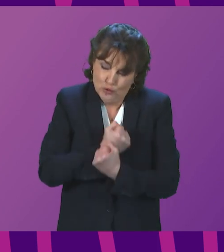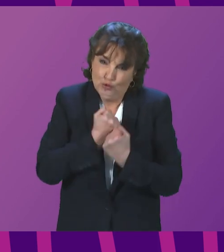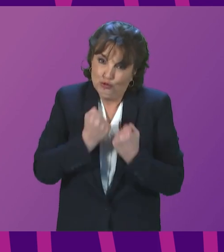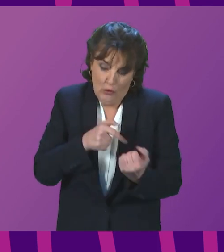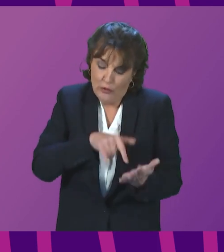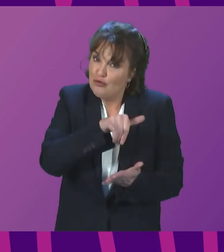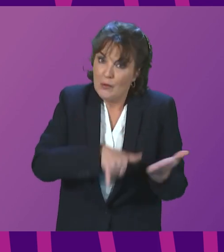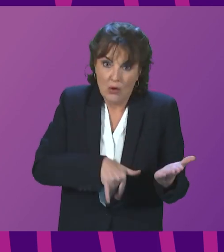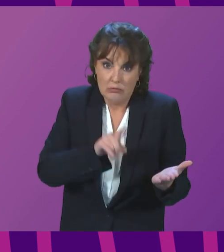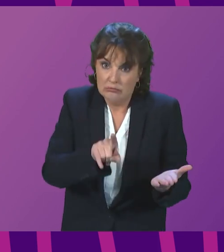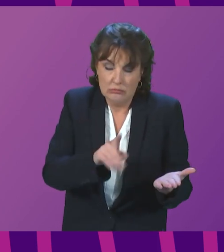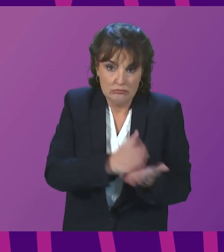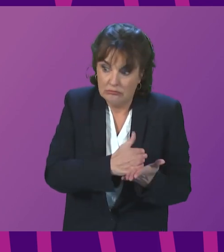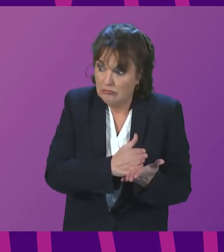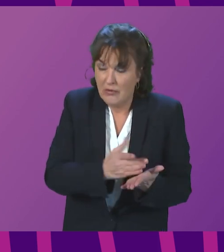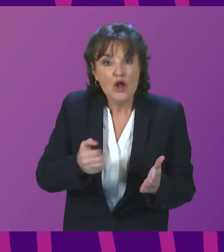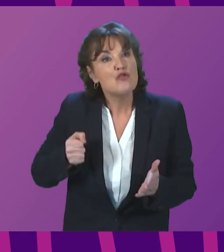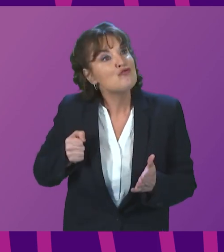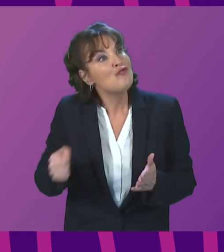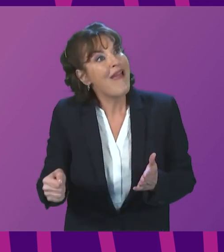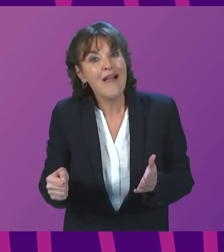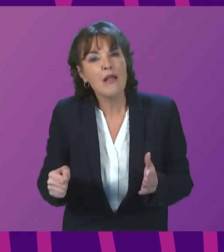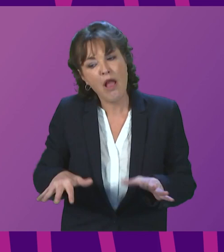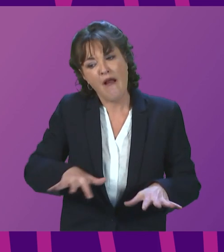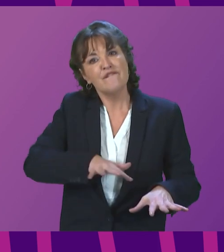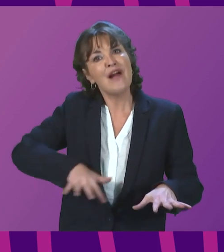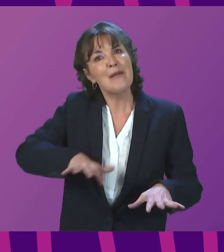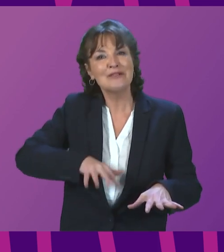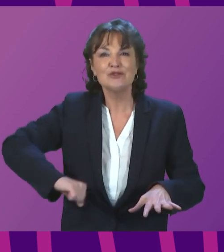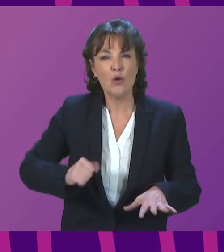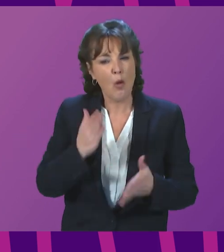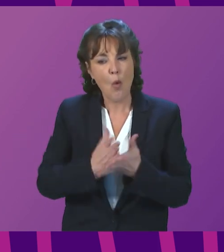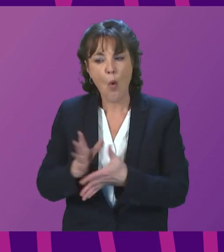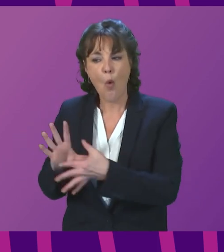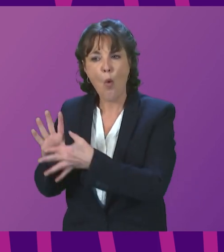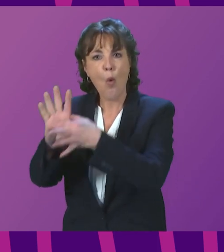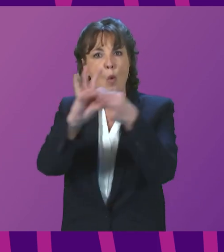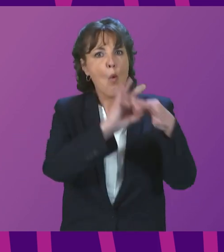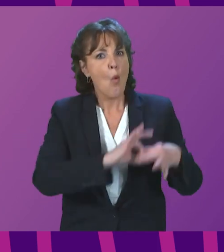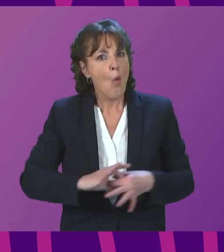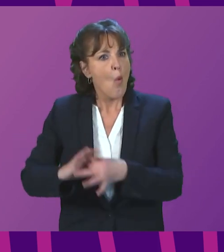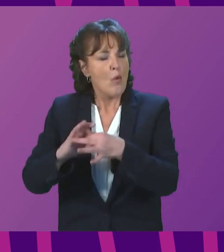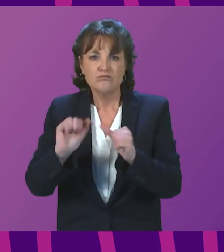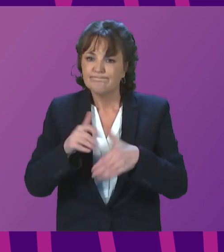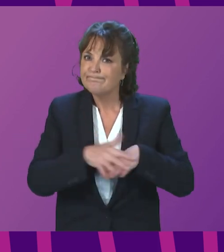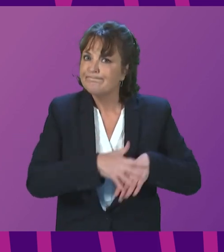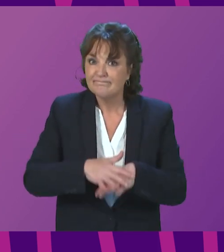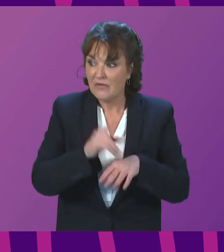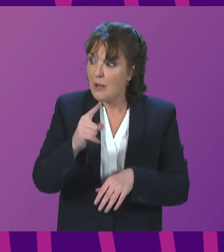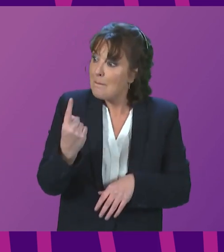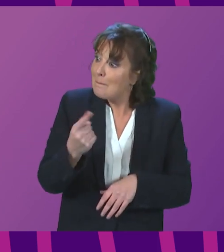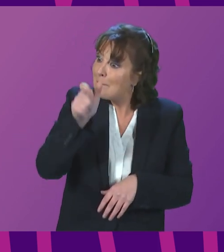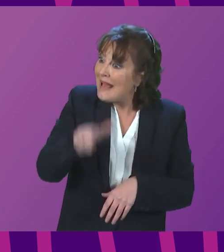findings. The real family in Scotland, as it is in many countries, is a very close-knit one. They have lost one of their own in this tragedy, and I absolutely